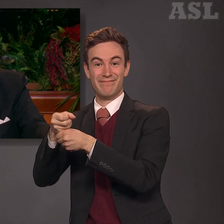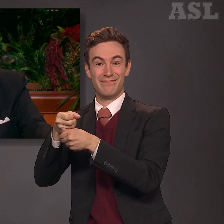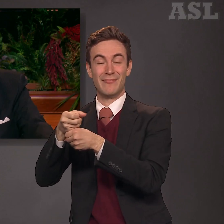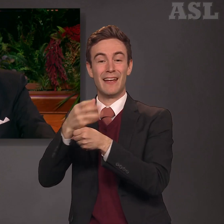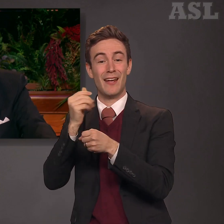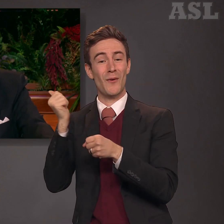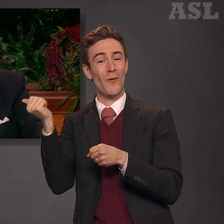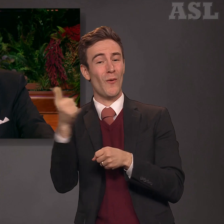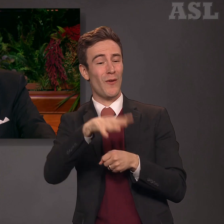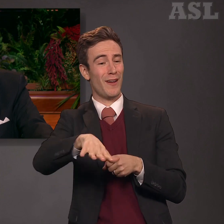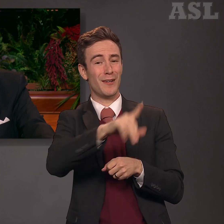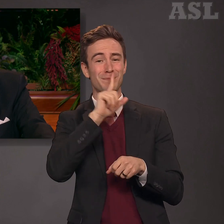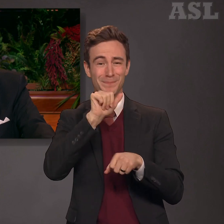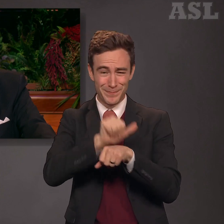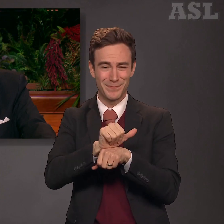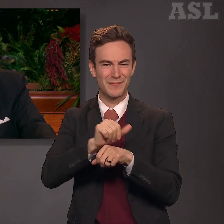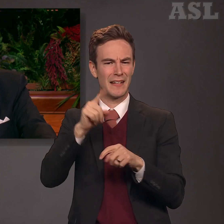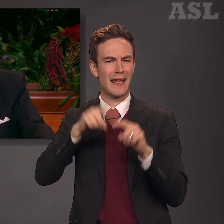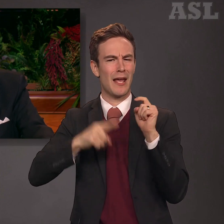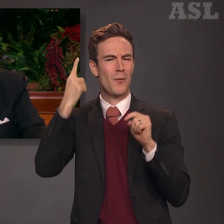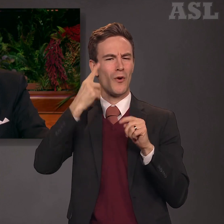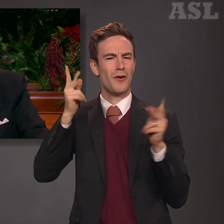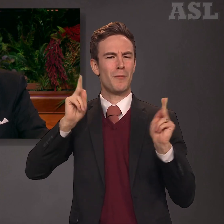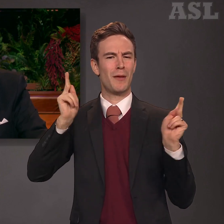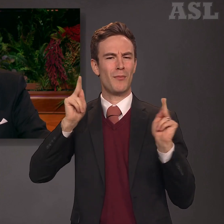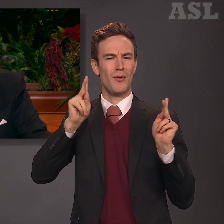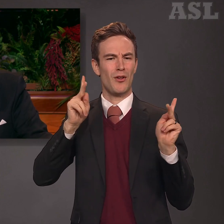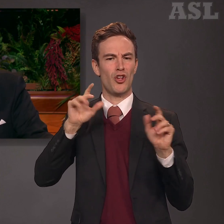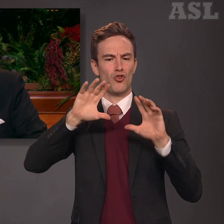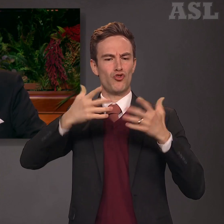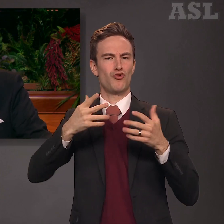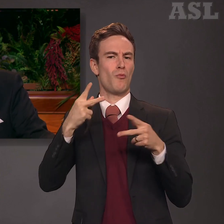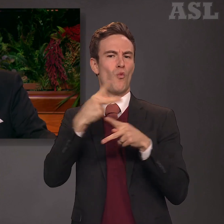the people who have been created by the hand of God.